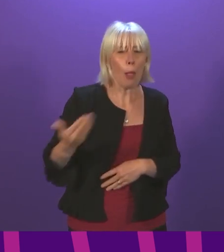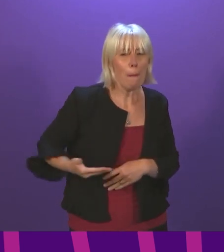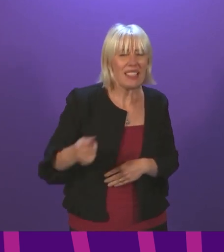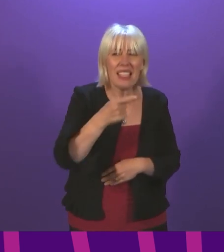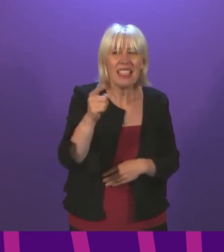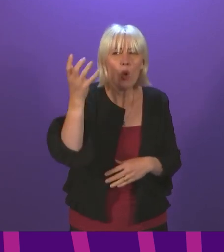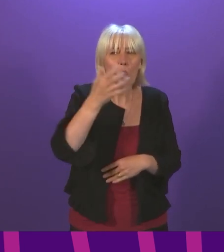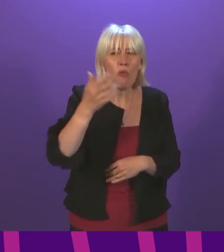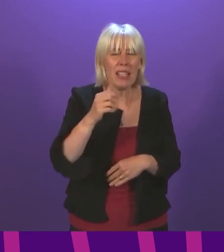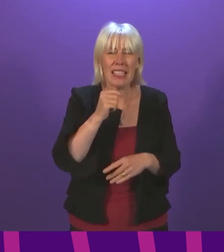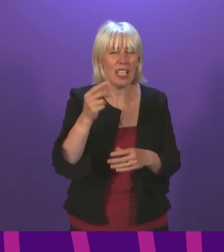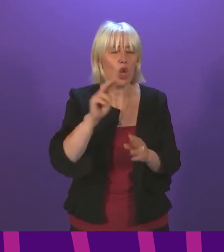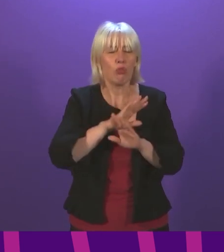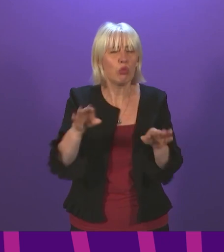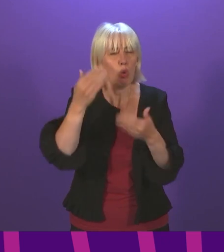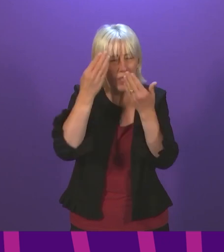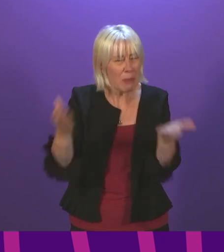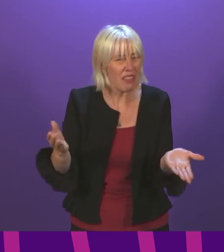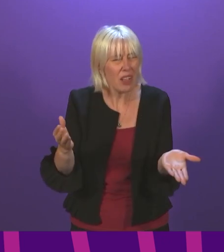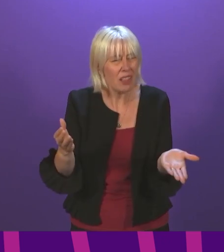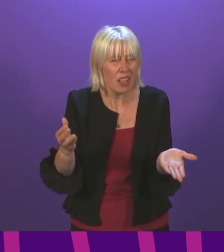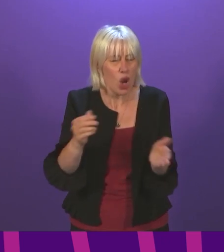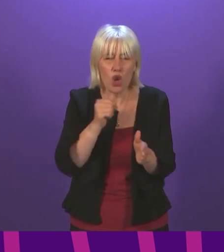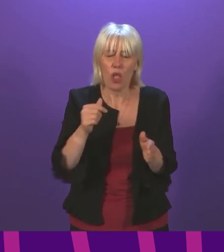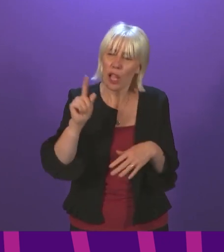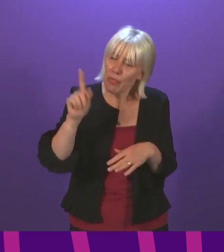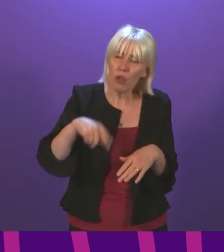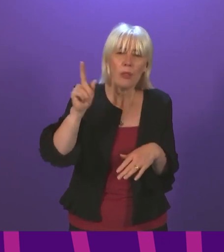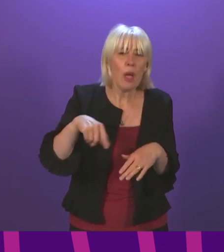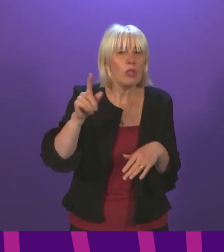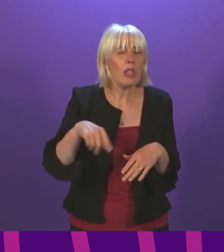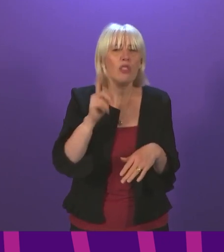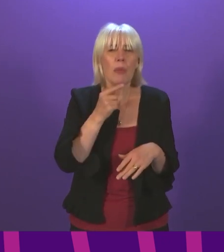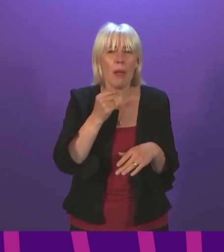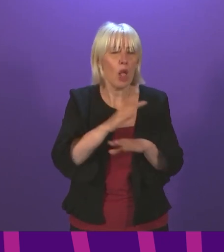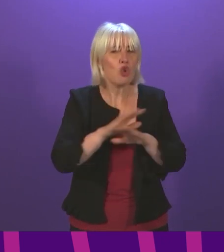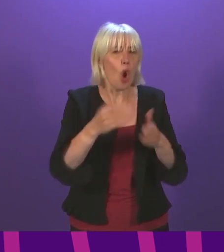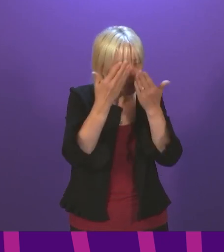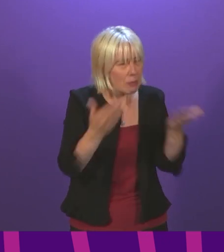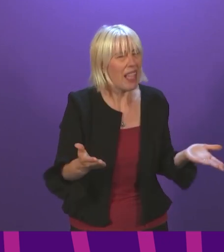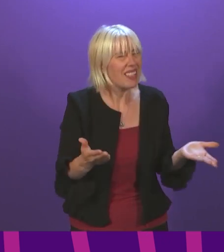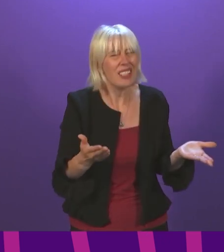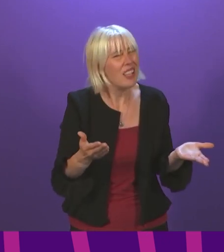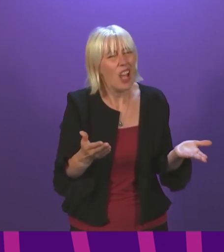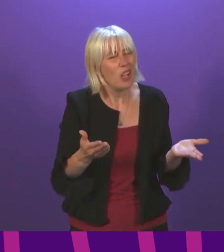are being disrespectful? Is she saying all those that thousands of people have emailed us are being disrespectful? These are serious questions